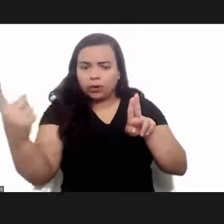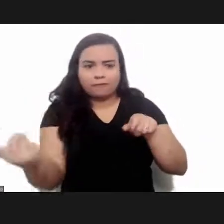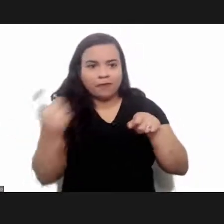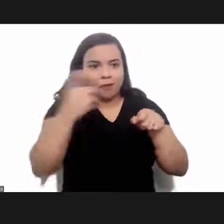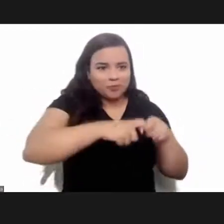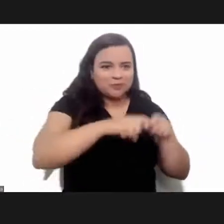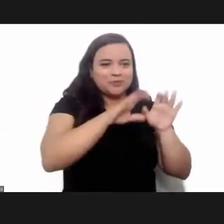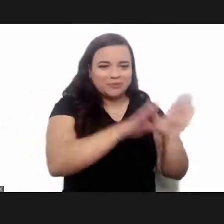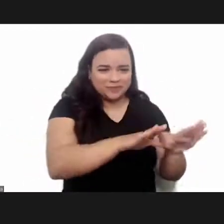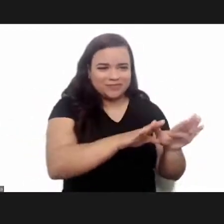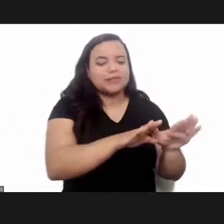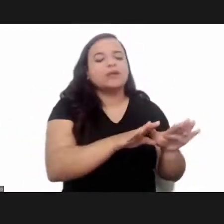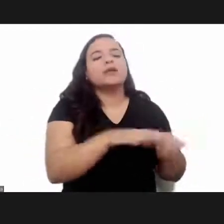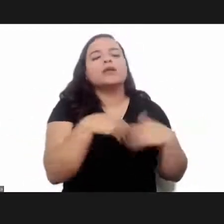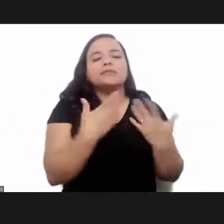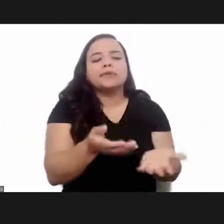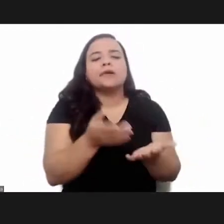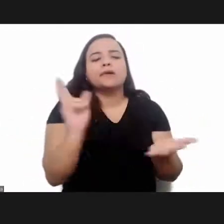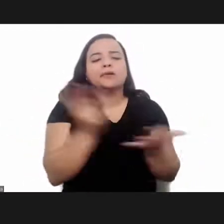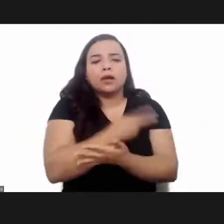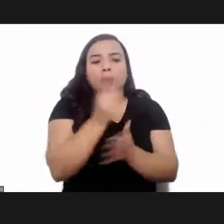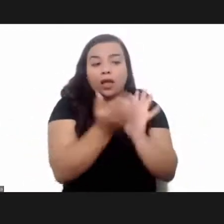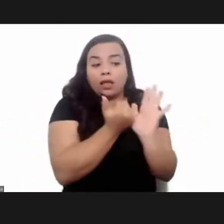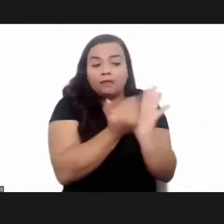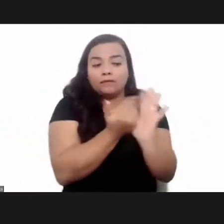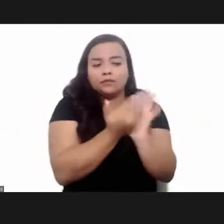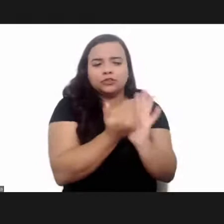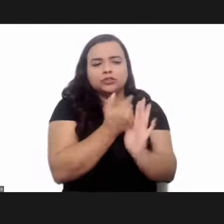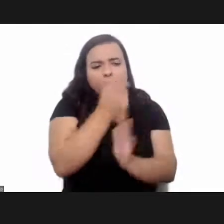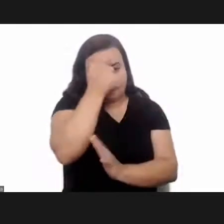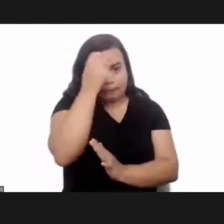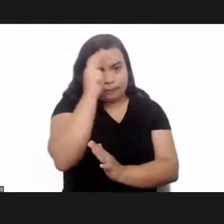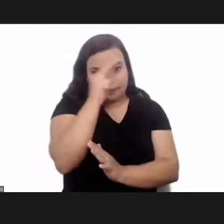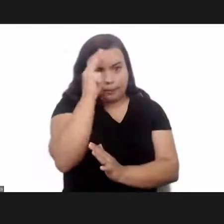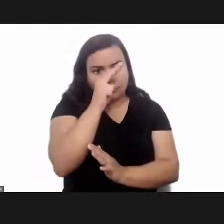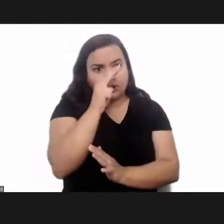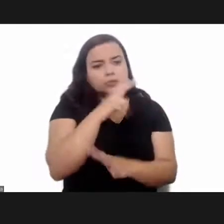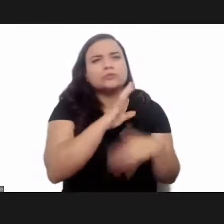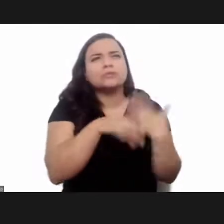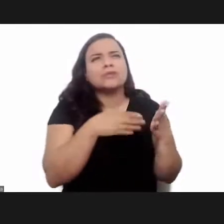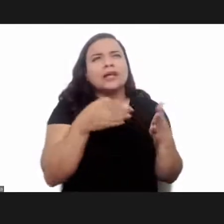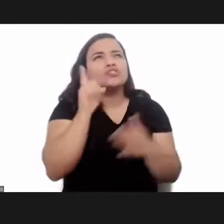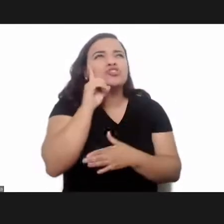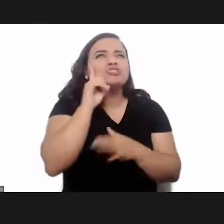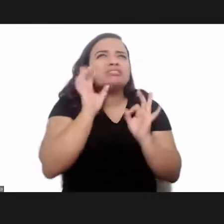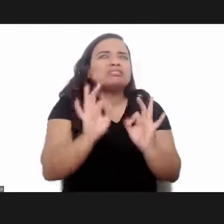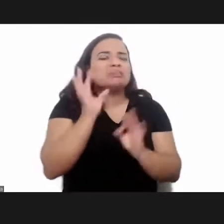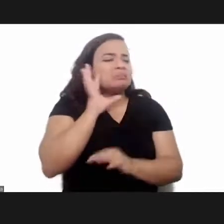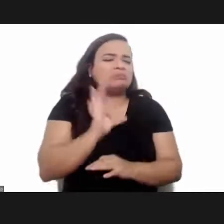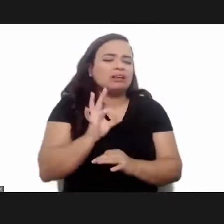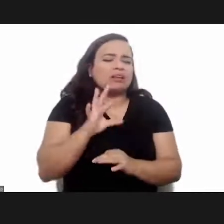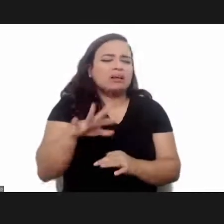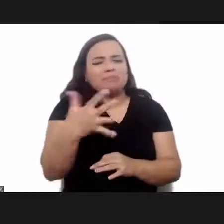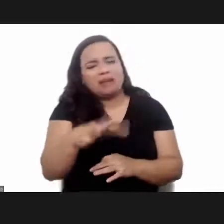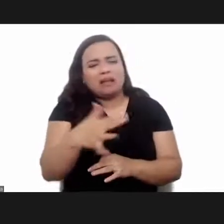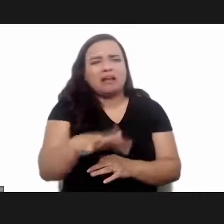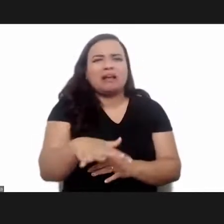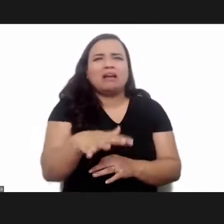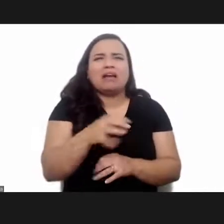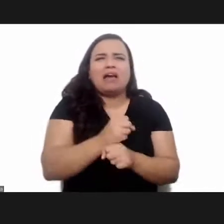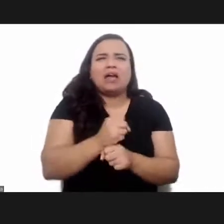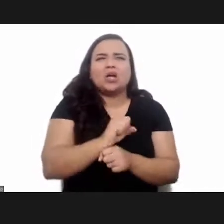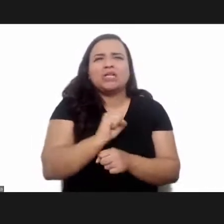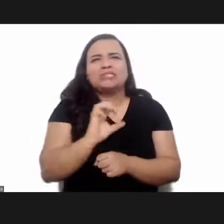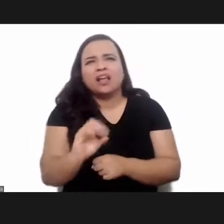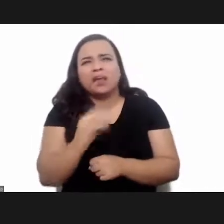for some time after retrieving the memories i don't know exactly the date between the mid